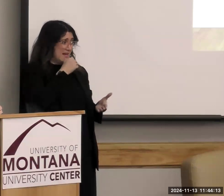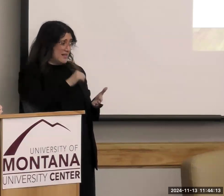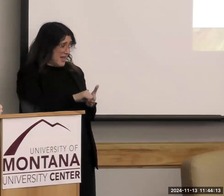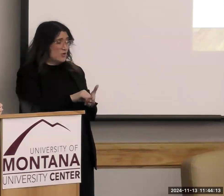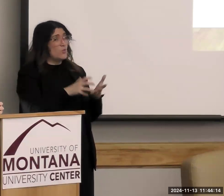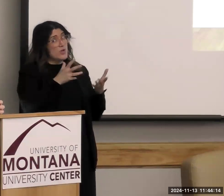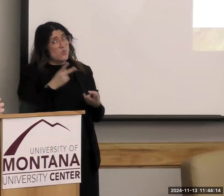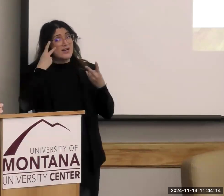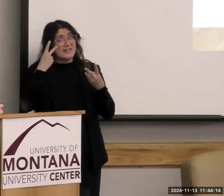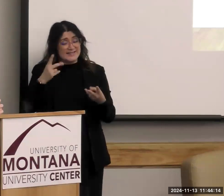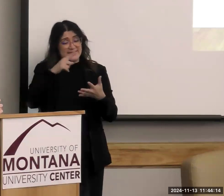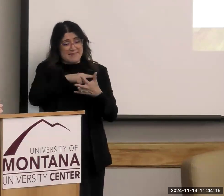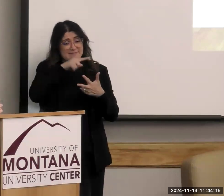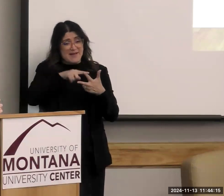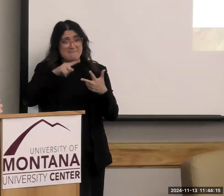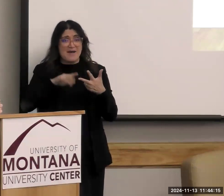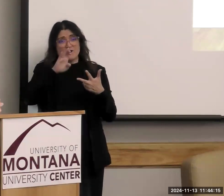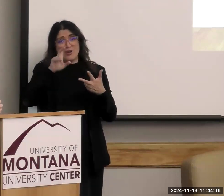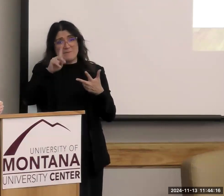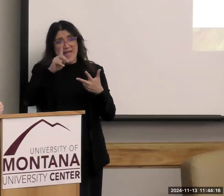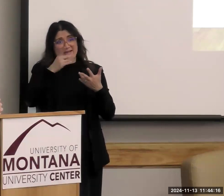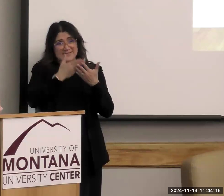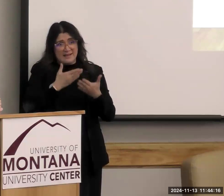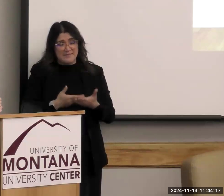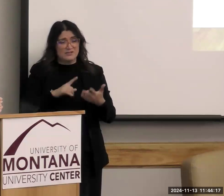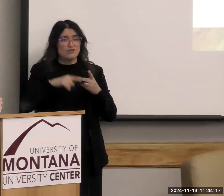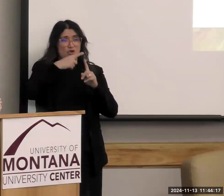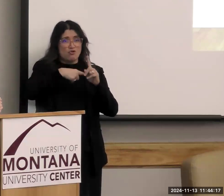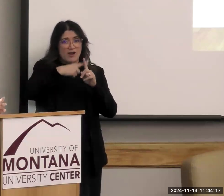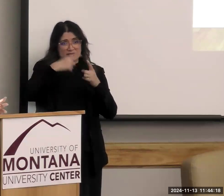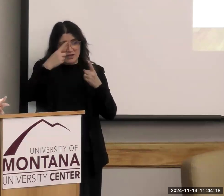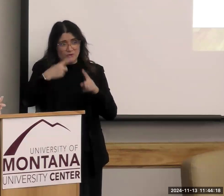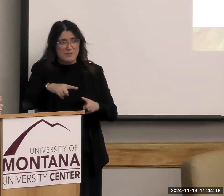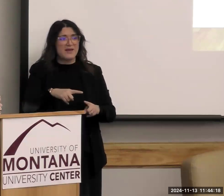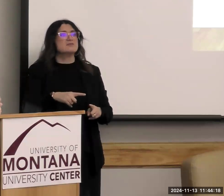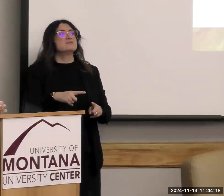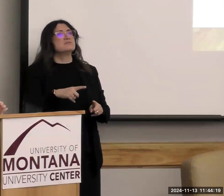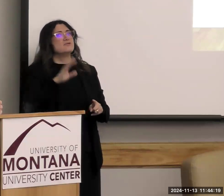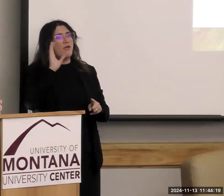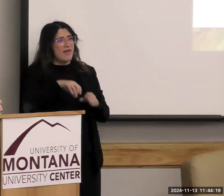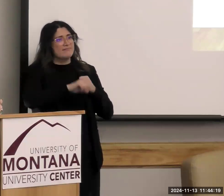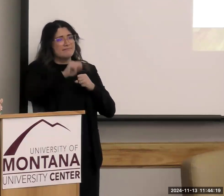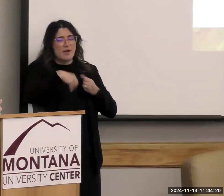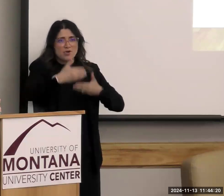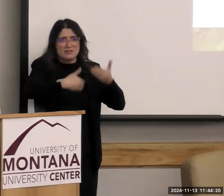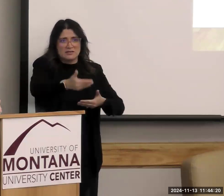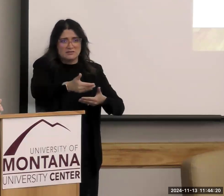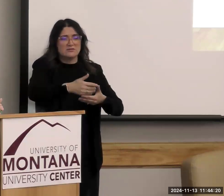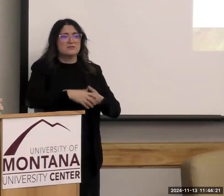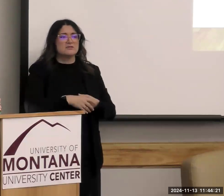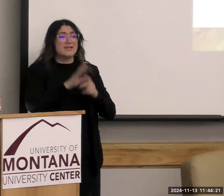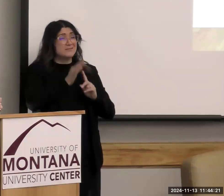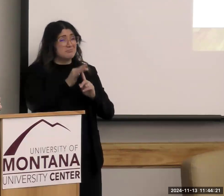your bank statements. Show us your rental agreement. And then that is a process, especially people